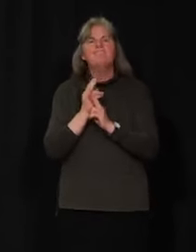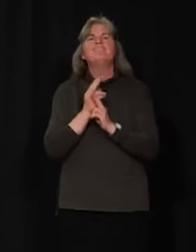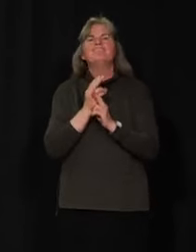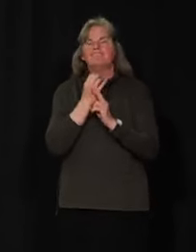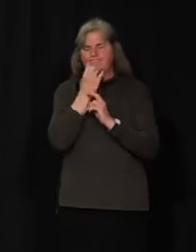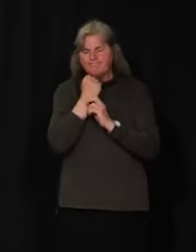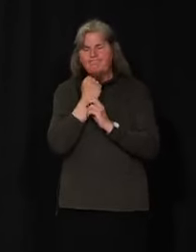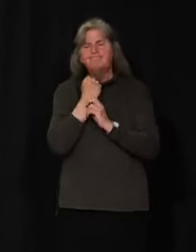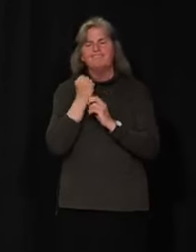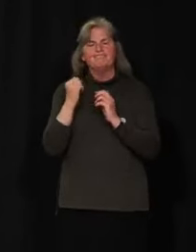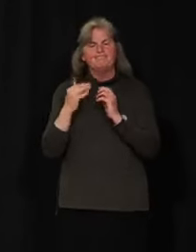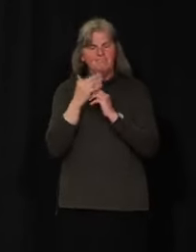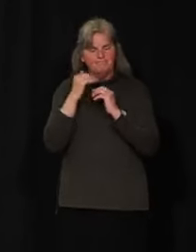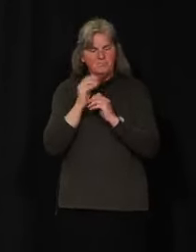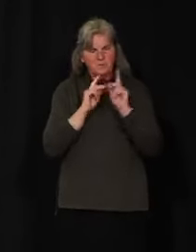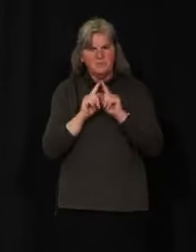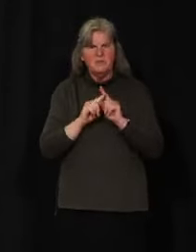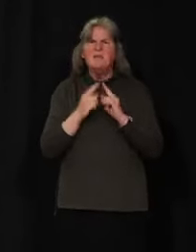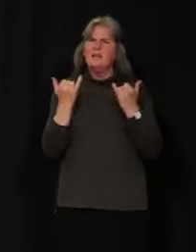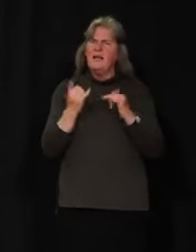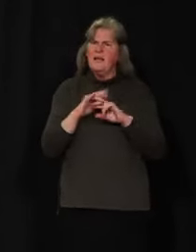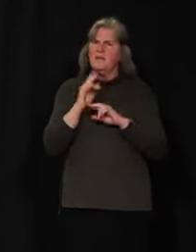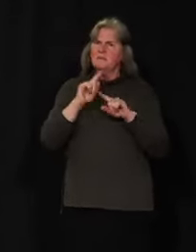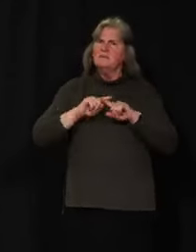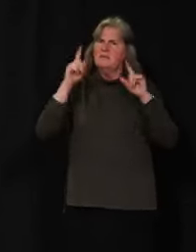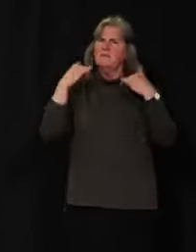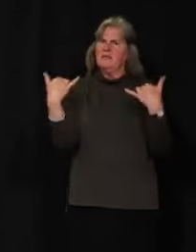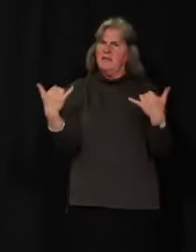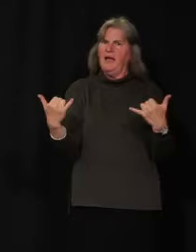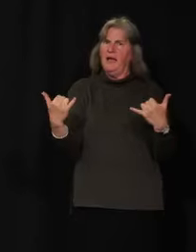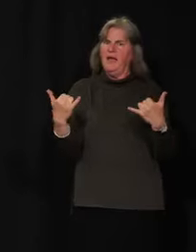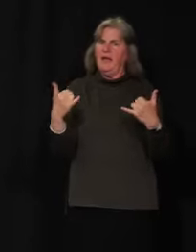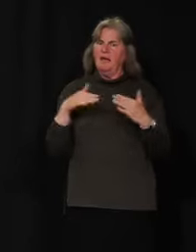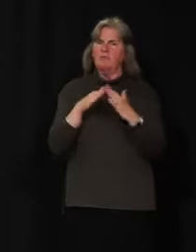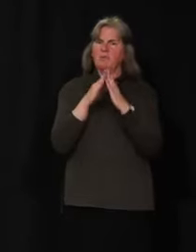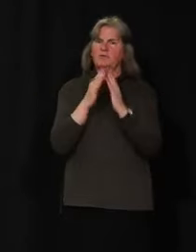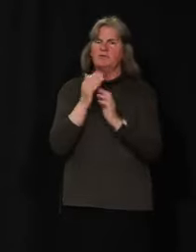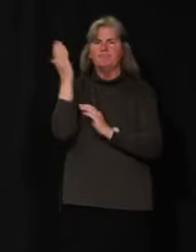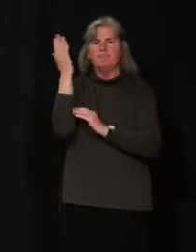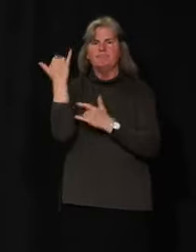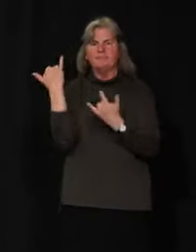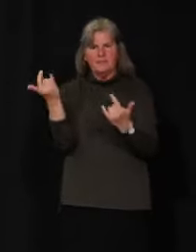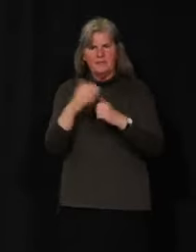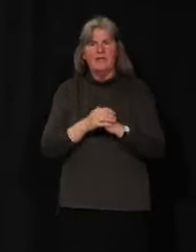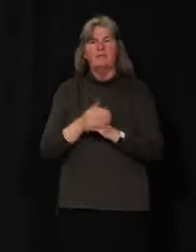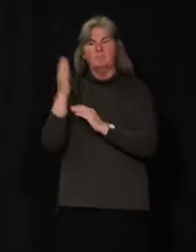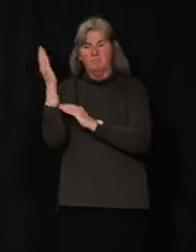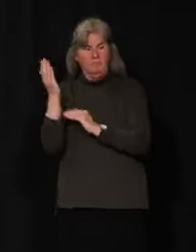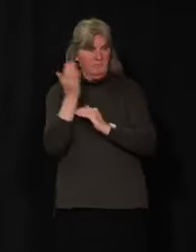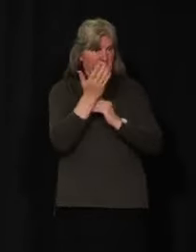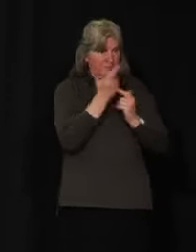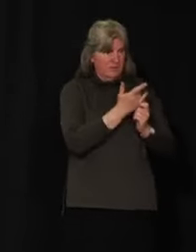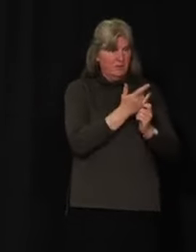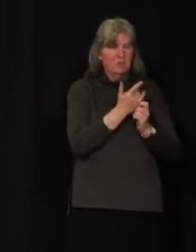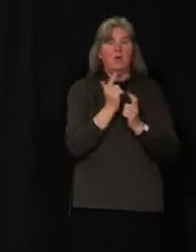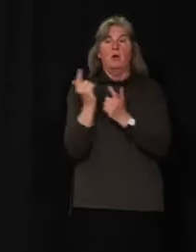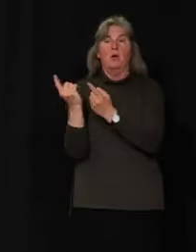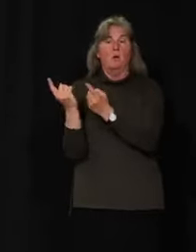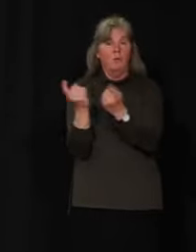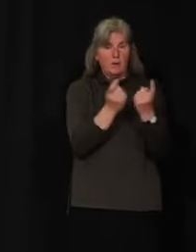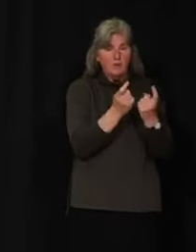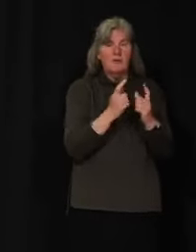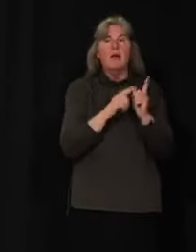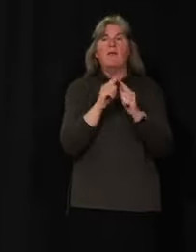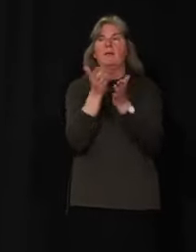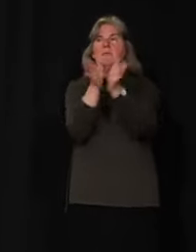this afternoon it's going to look a little bit different. We will begin with a media briefing and proceed to the town hall with questions from the public after that.